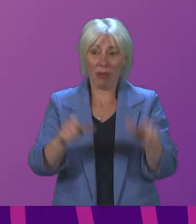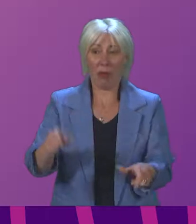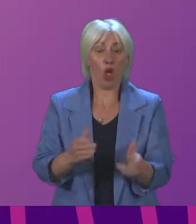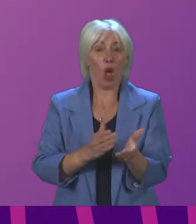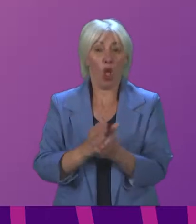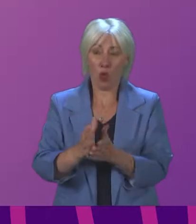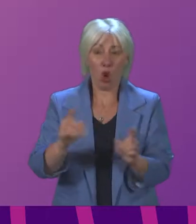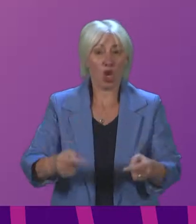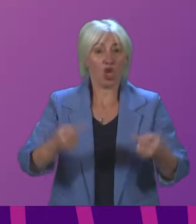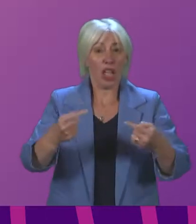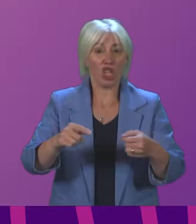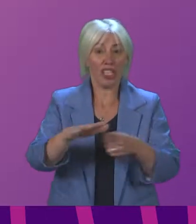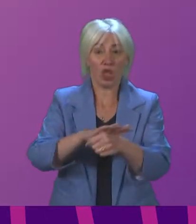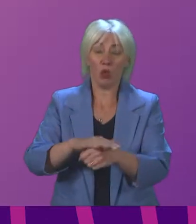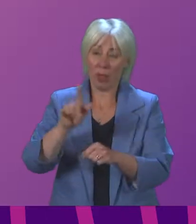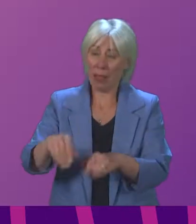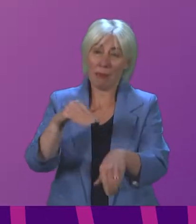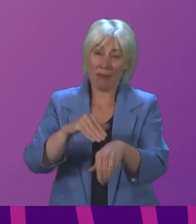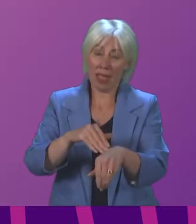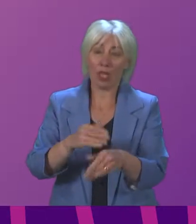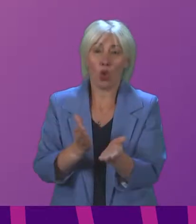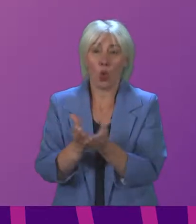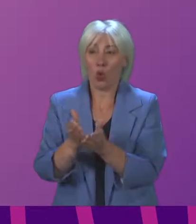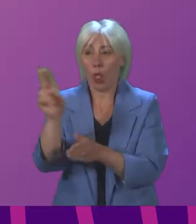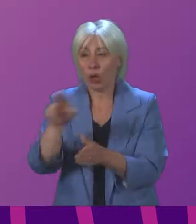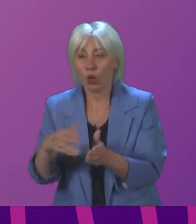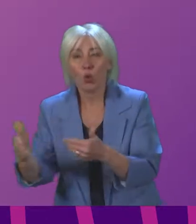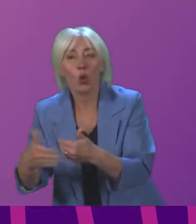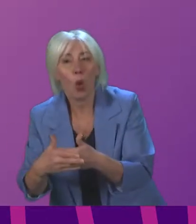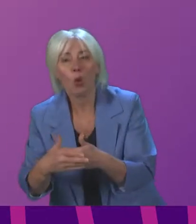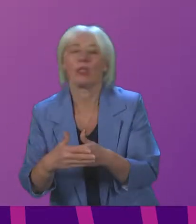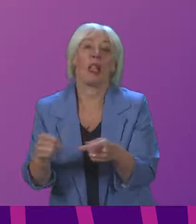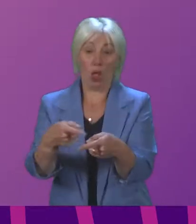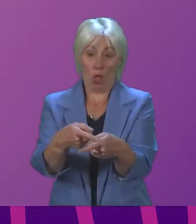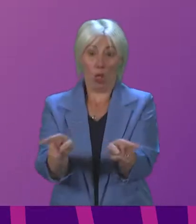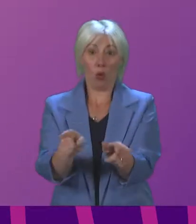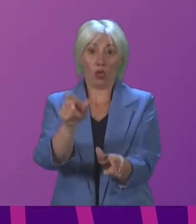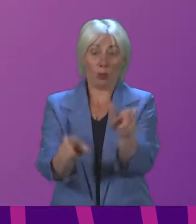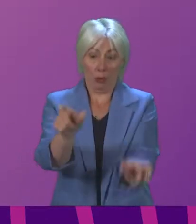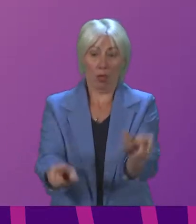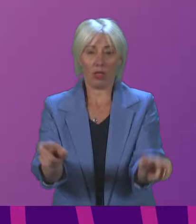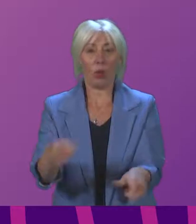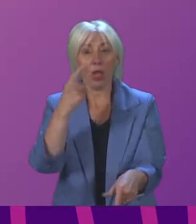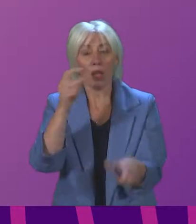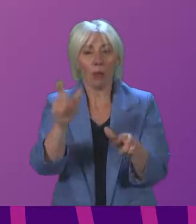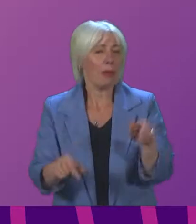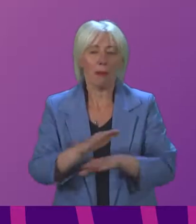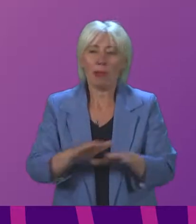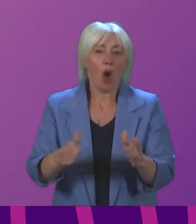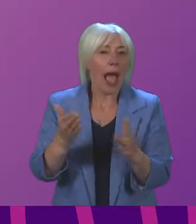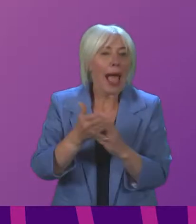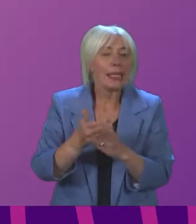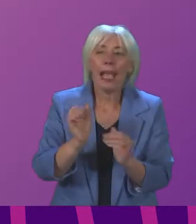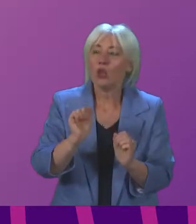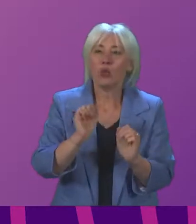been the ones most affected by school closures. They are the ones as well, the ones less likely to have access to